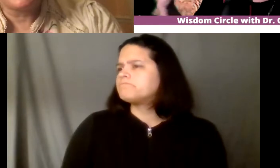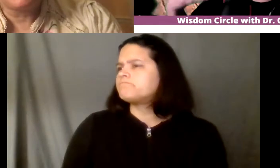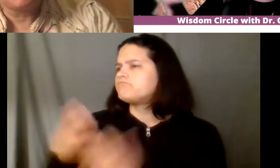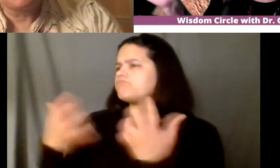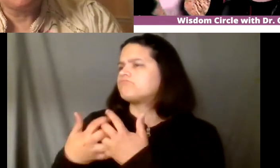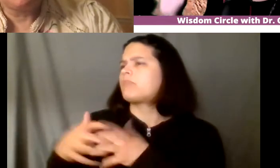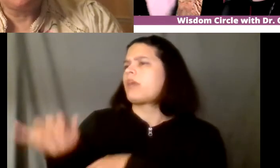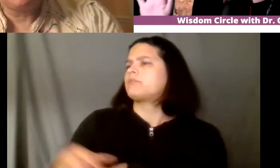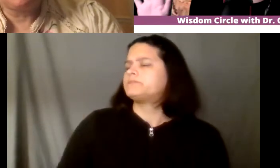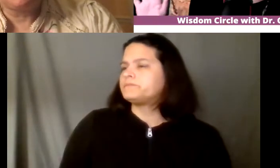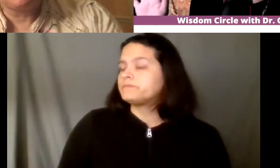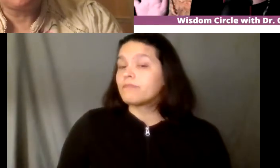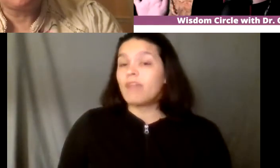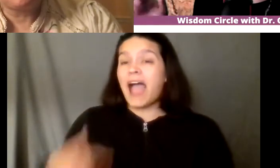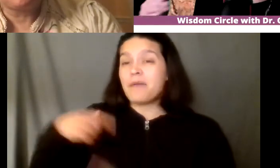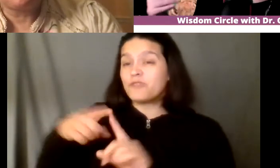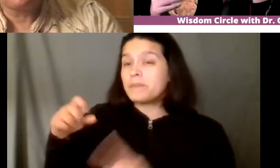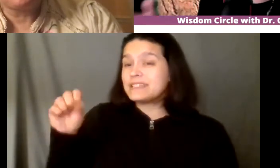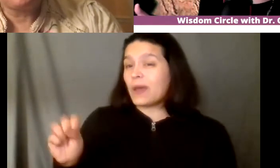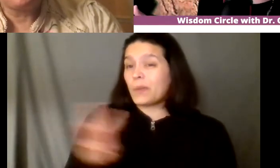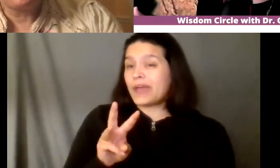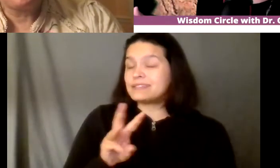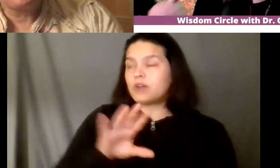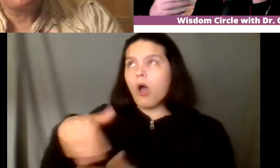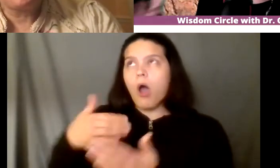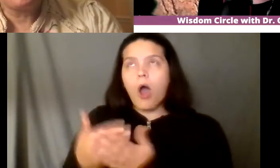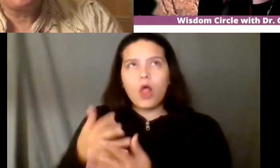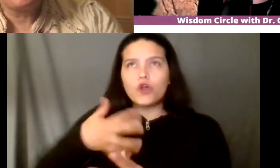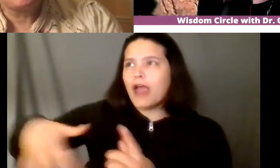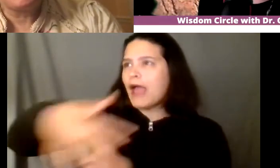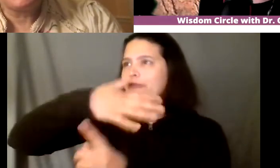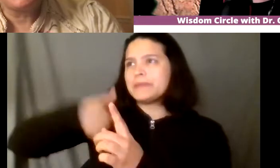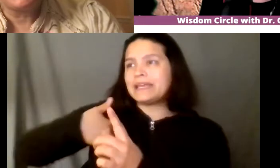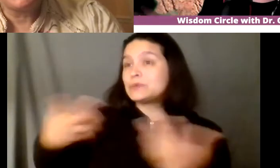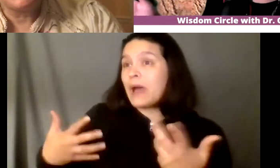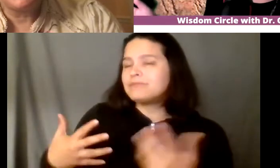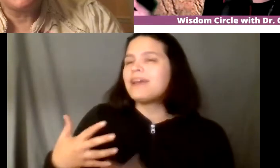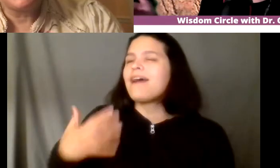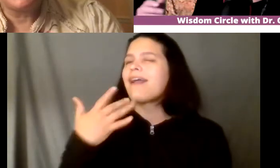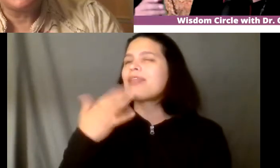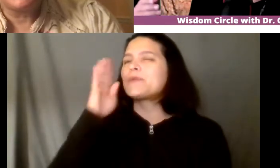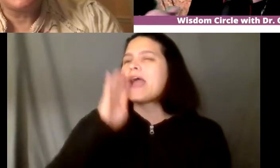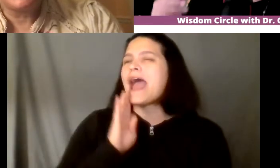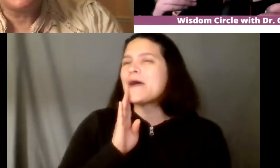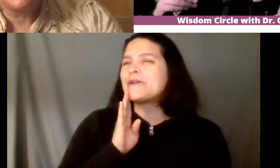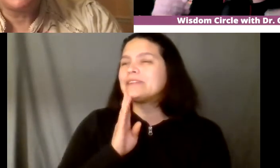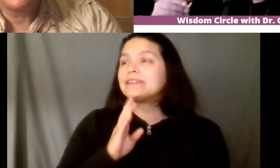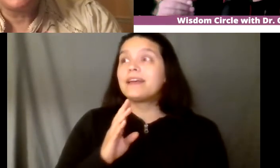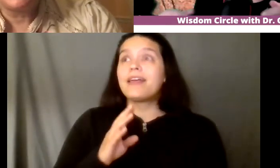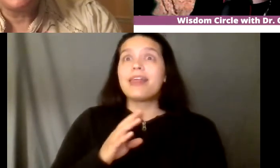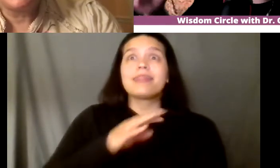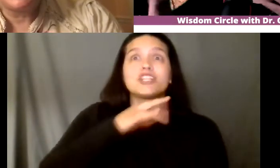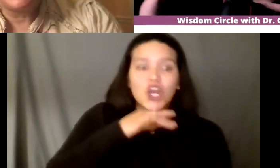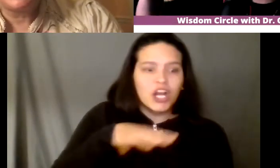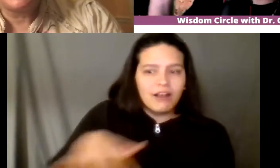all around me is brownness i mean brown dirt red dirt there's yellow dirt black dirt right beverly billy